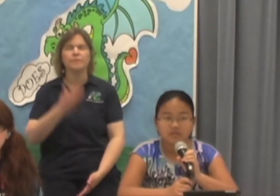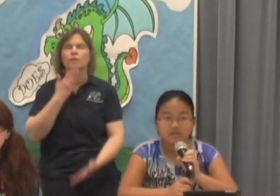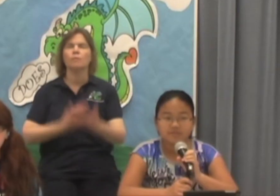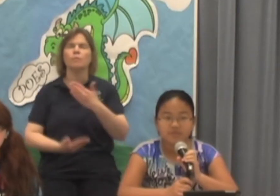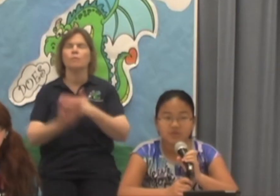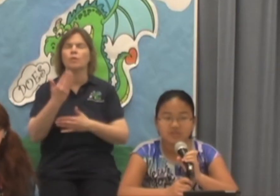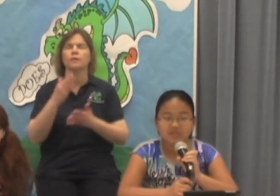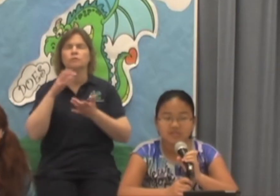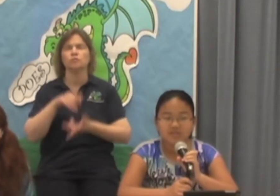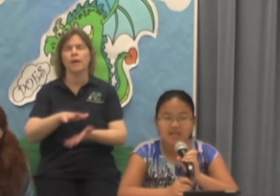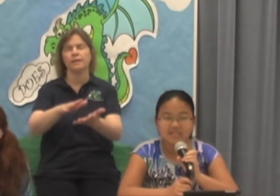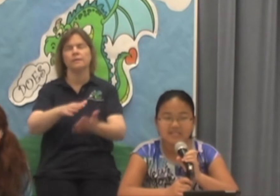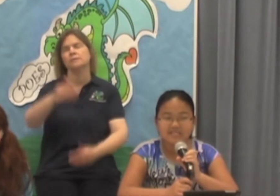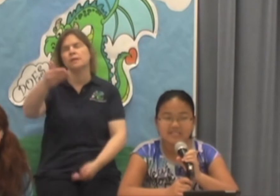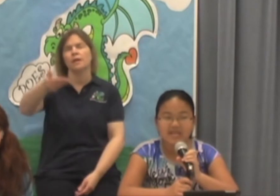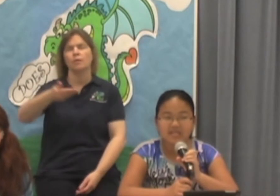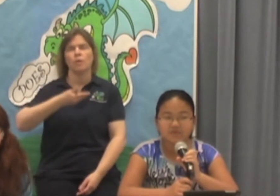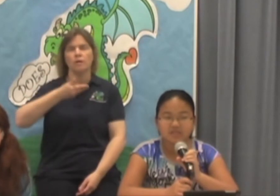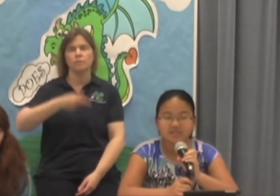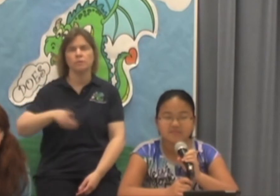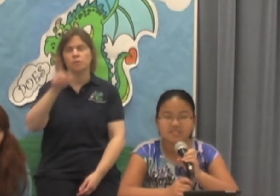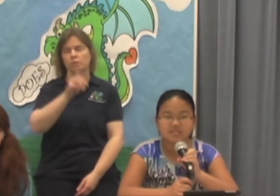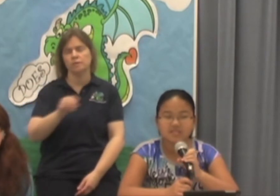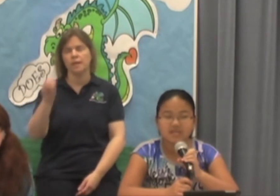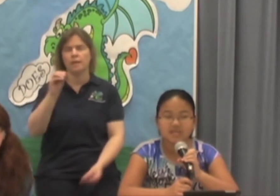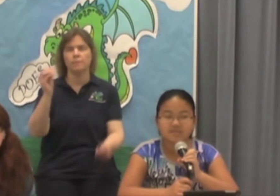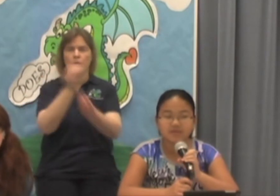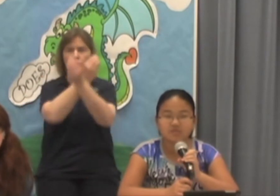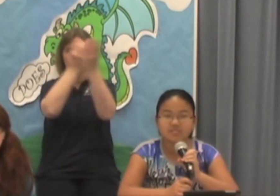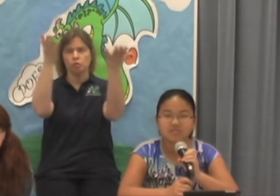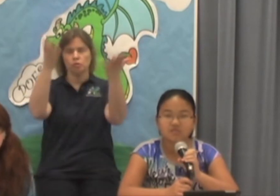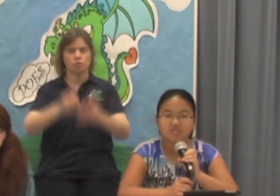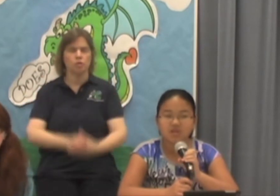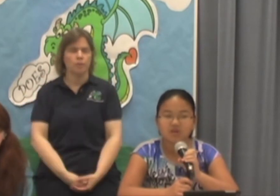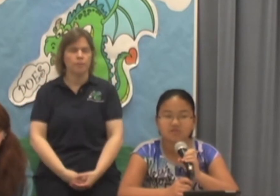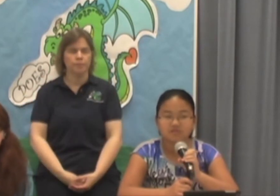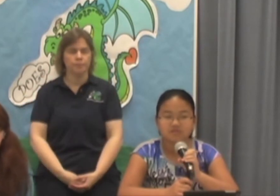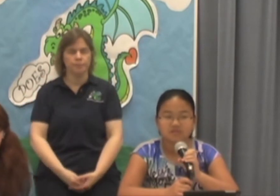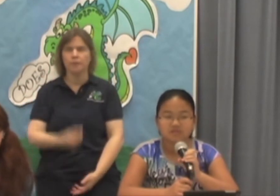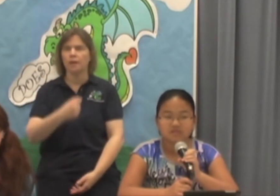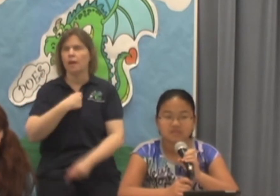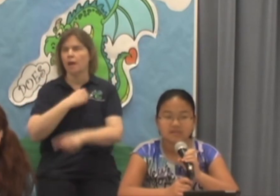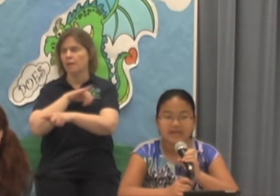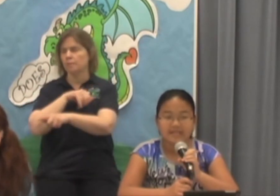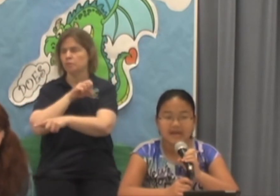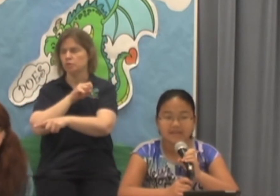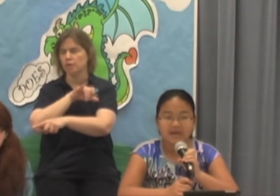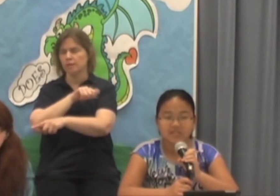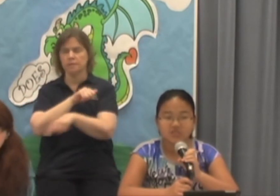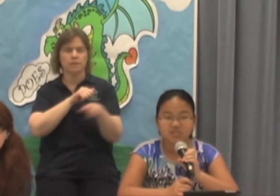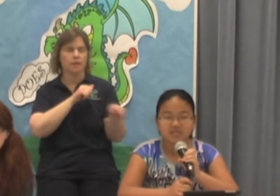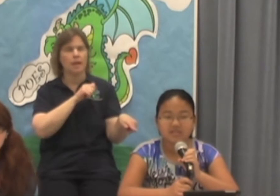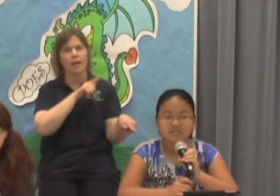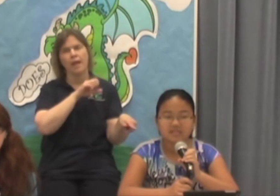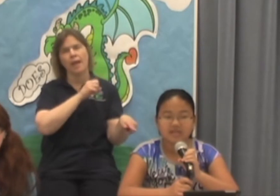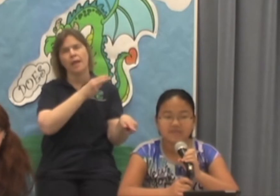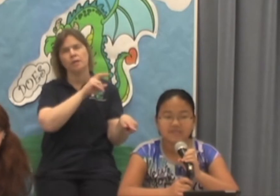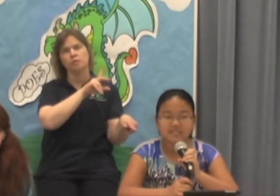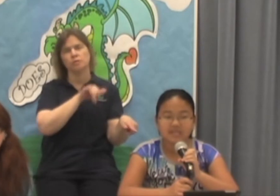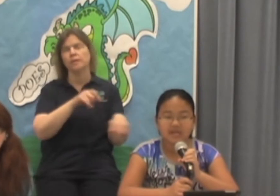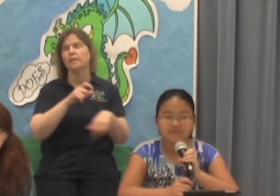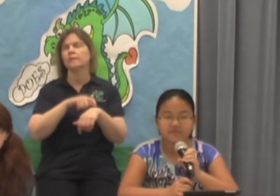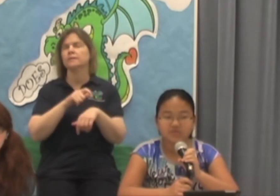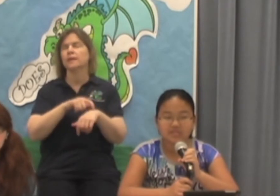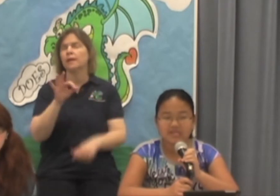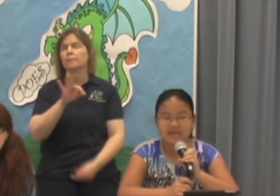Good morning, Dragons, and welcome to the Denim Oaks News Show. I am Jessica. And I'm Ashley. The time